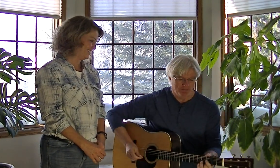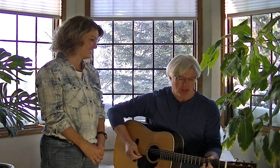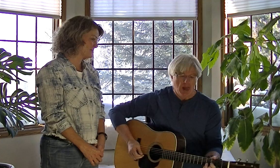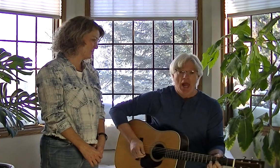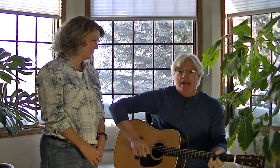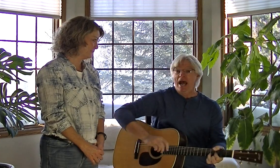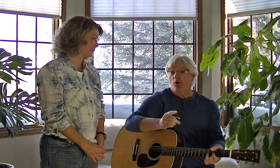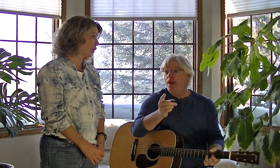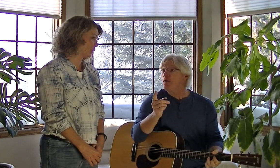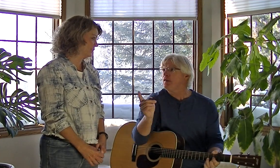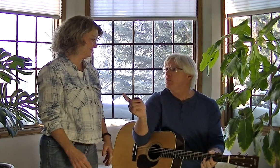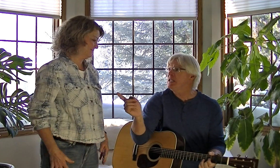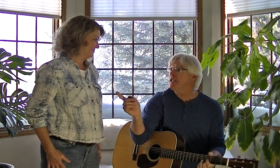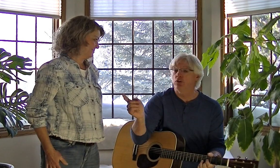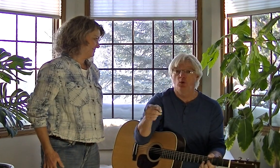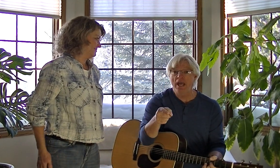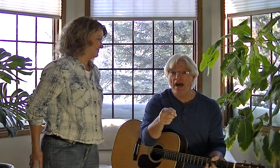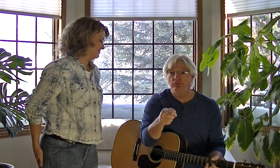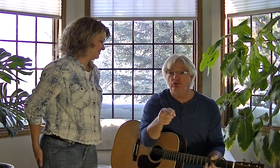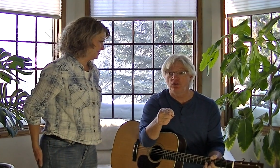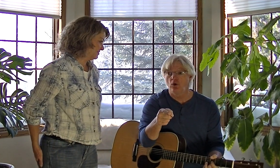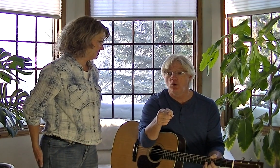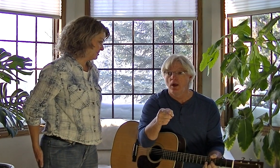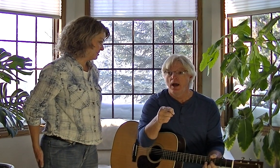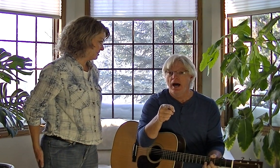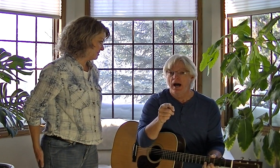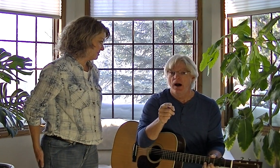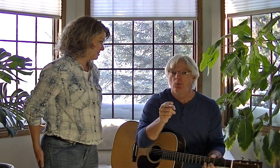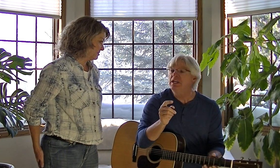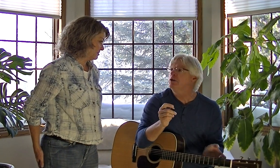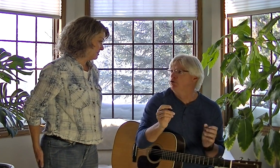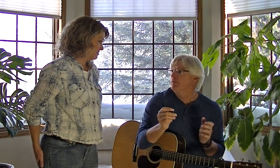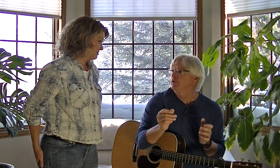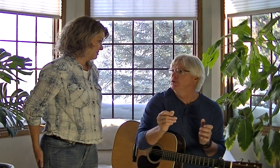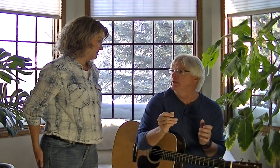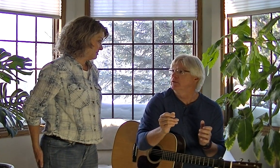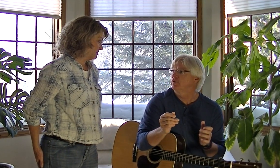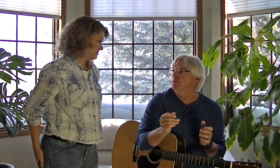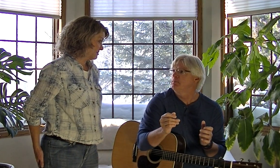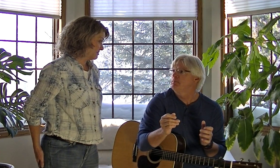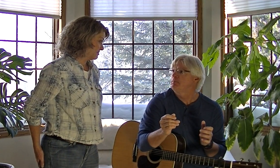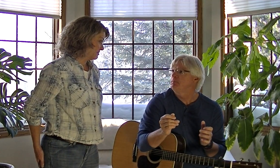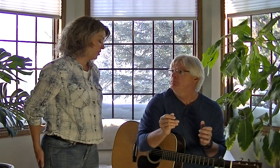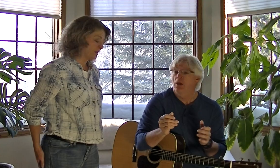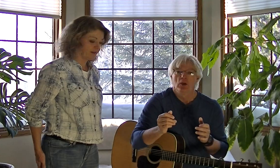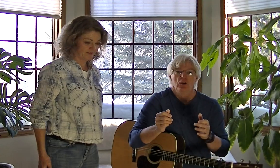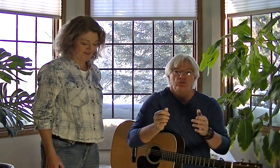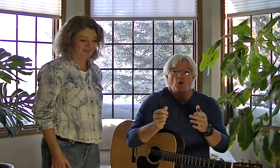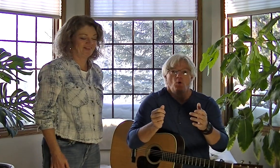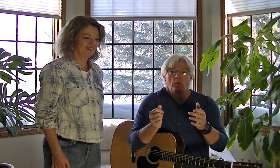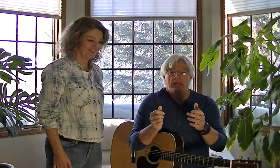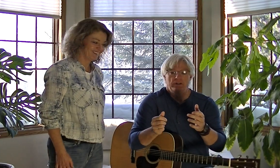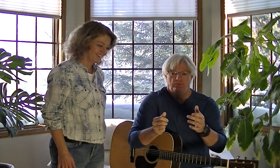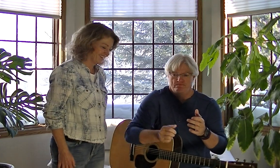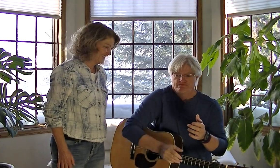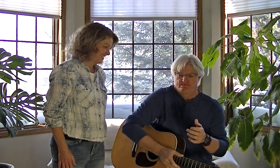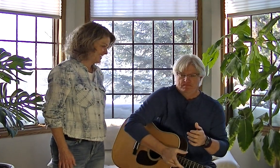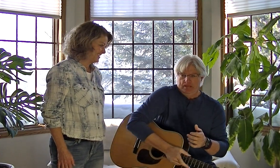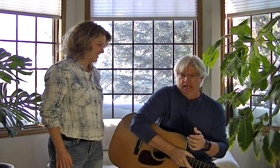now the other thing we need though, we have to show, we need drummers in this. Oh yeah. So kids, can